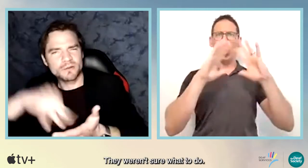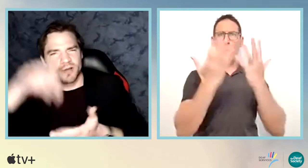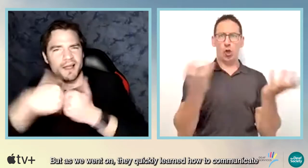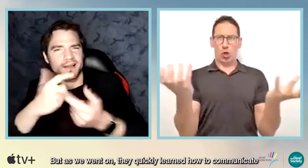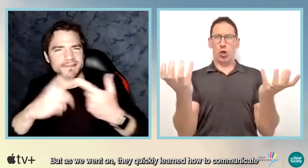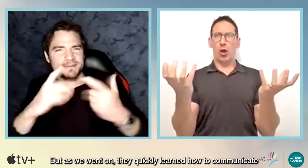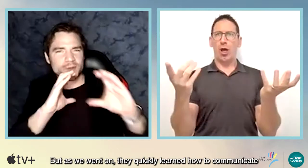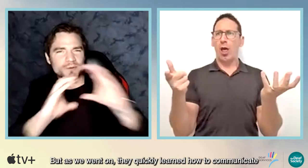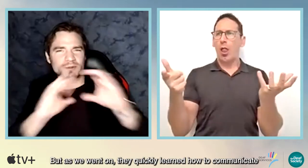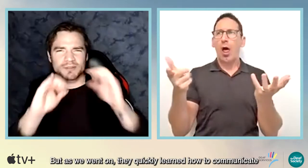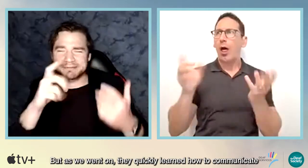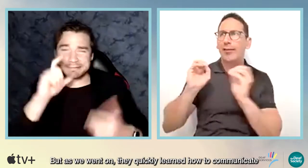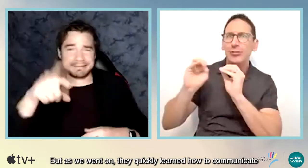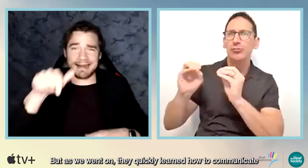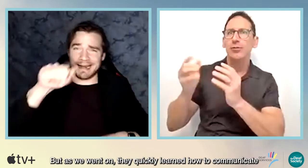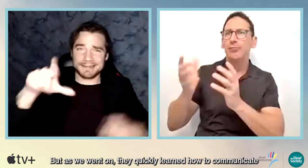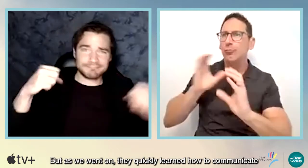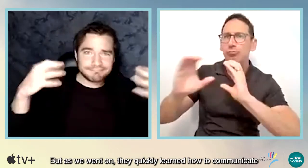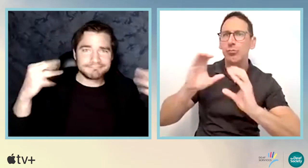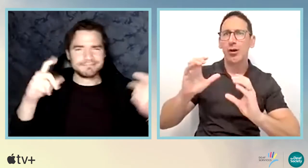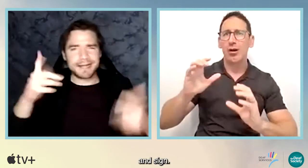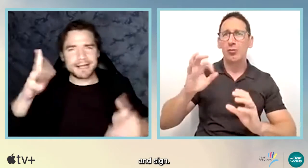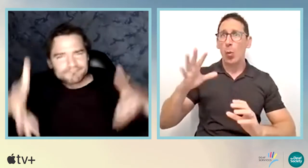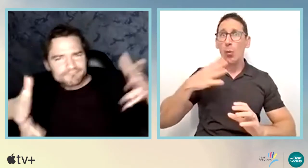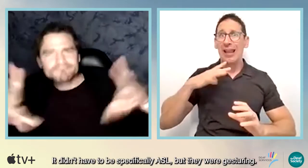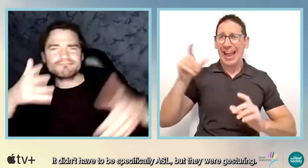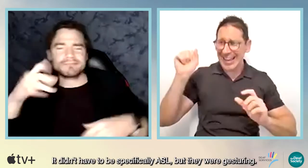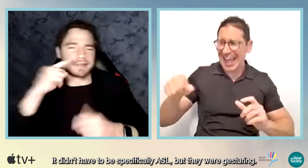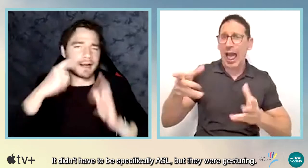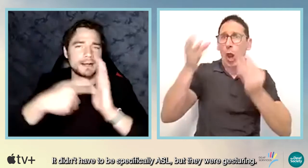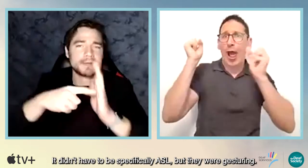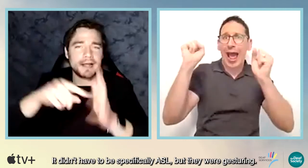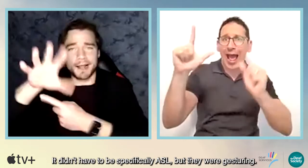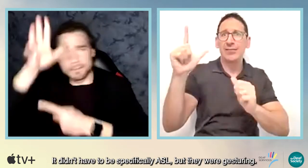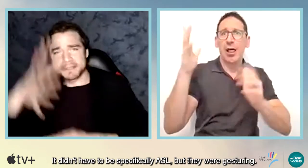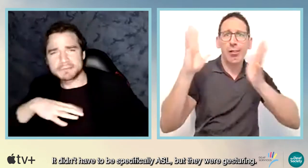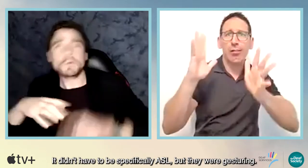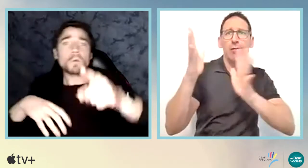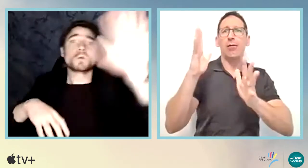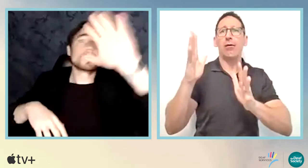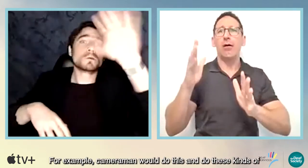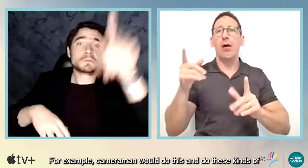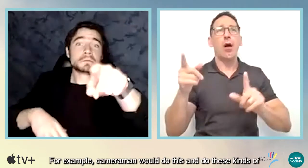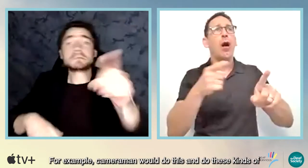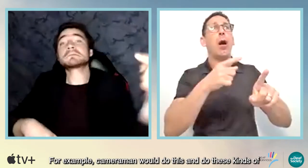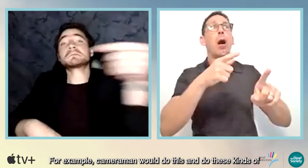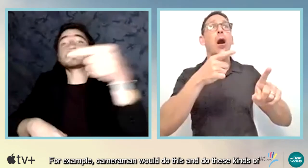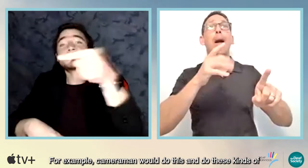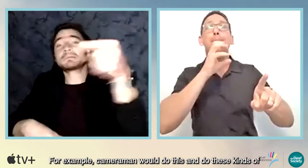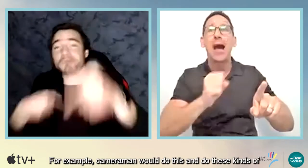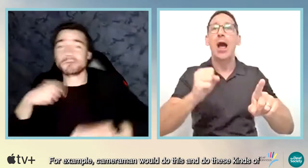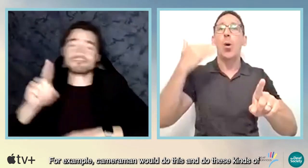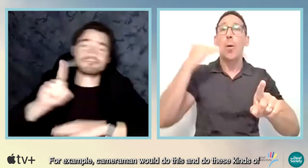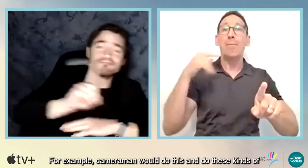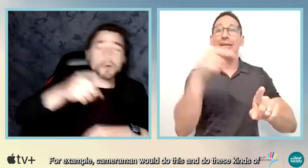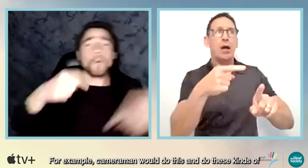what to do. But as we went on, they quickly learned how to communicate and sign. It didn't have to be specifically ASL, but they were gesturing. You for example, a cameraman would do this